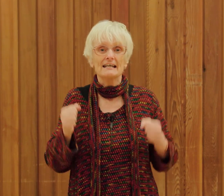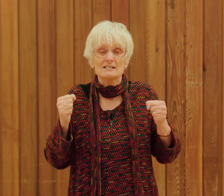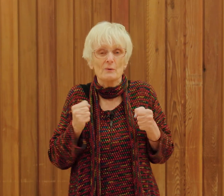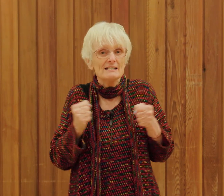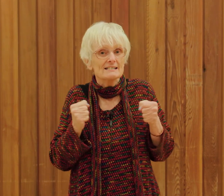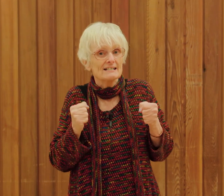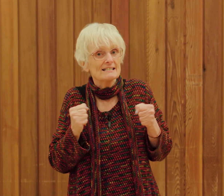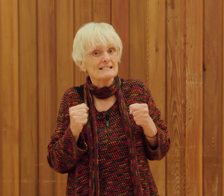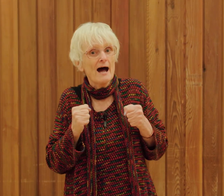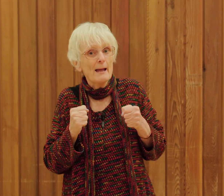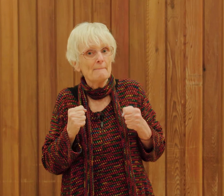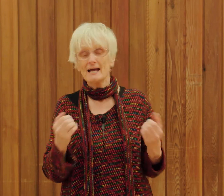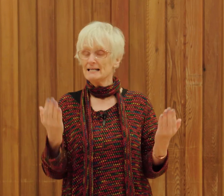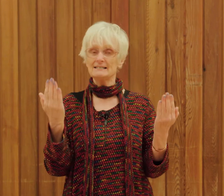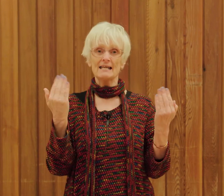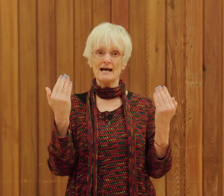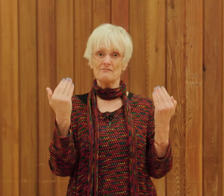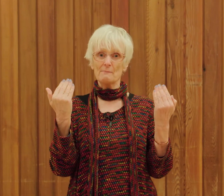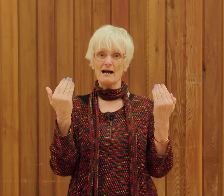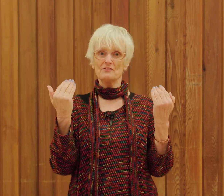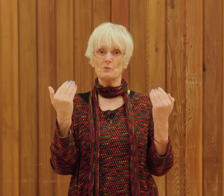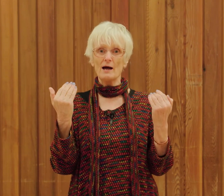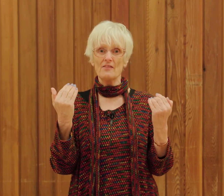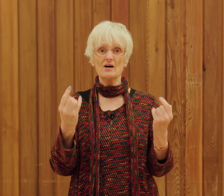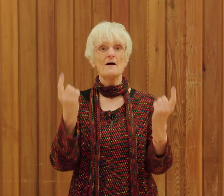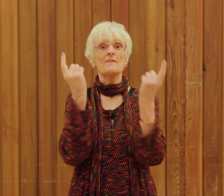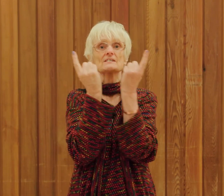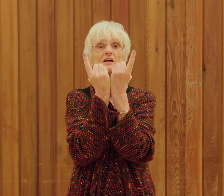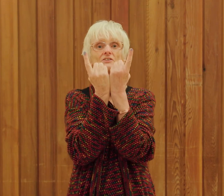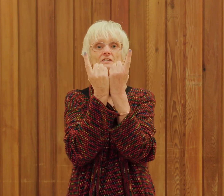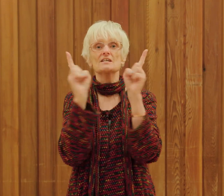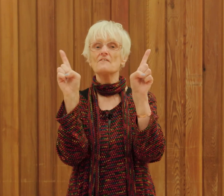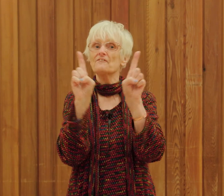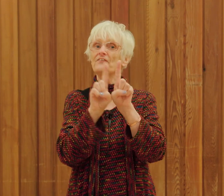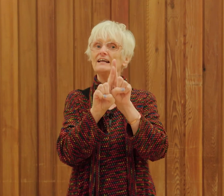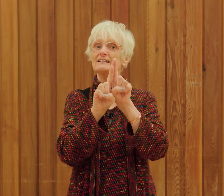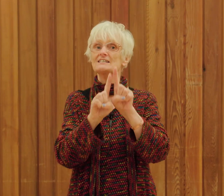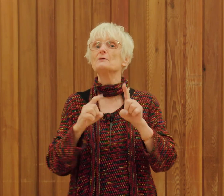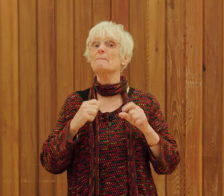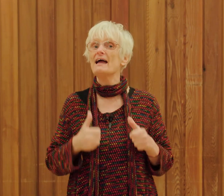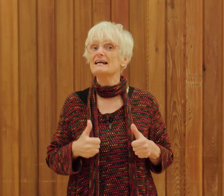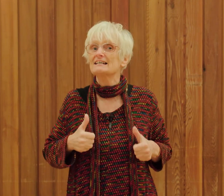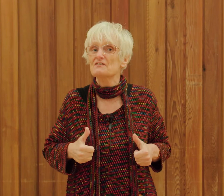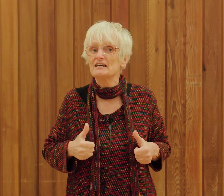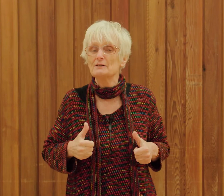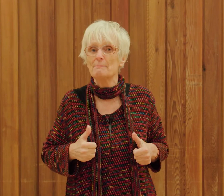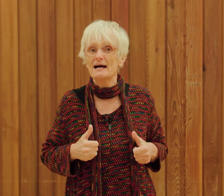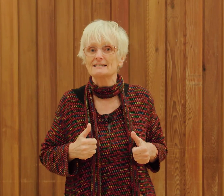it's winter time never mind the weather there's lots of things to make us feel better